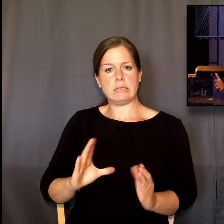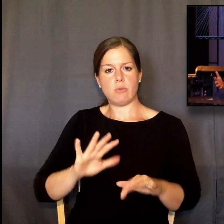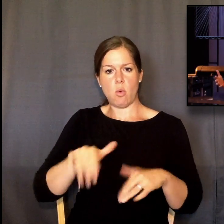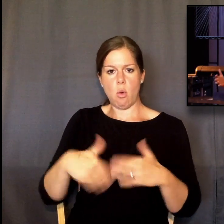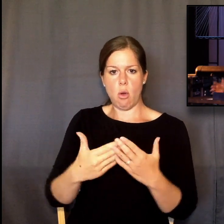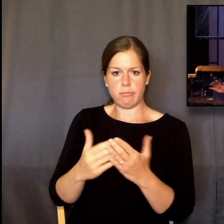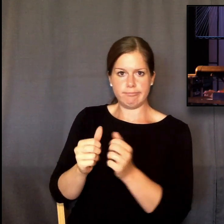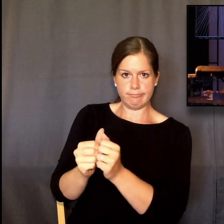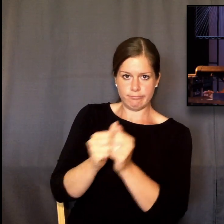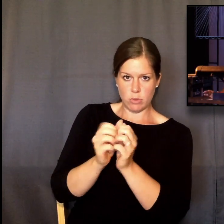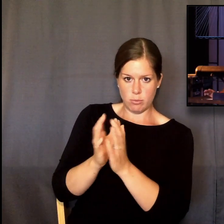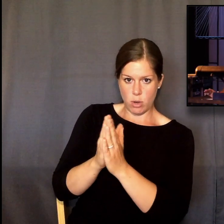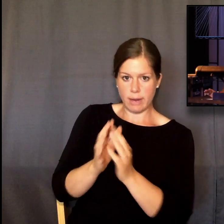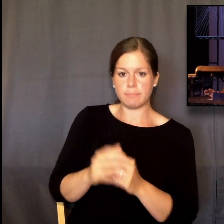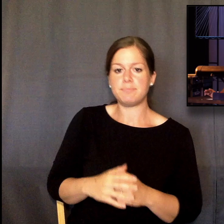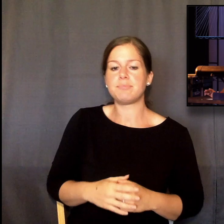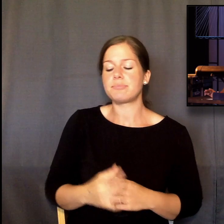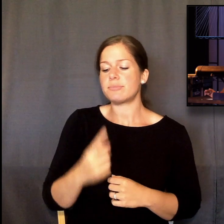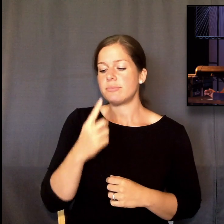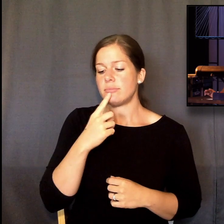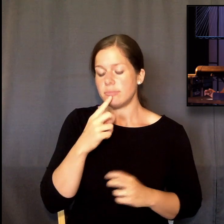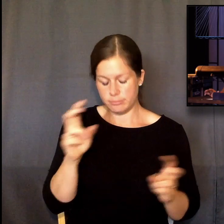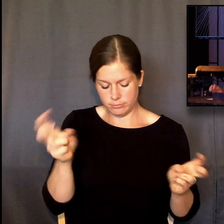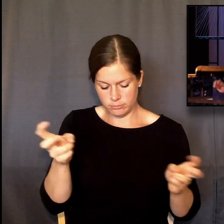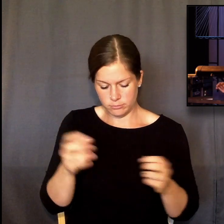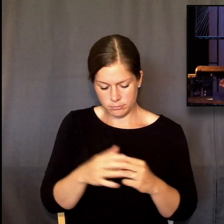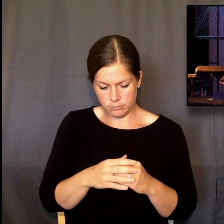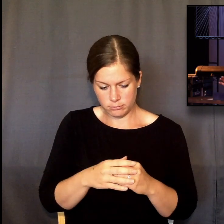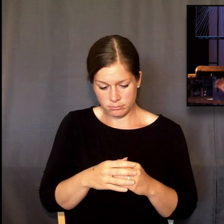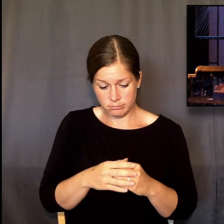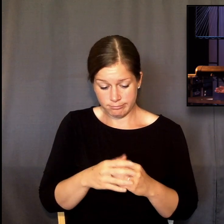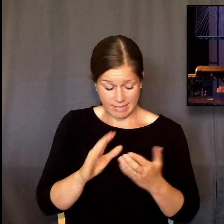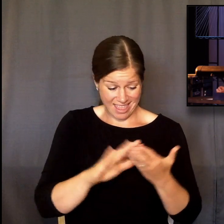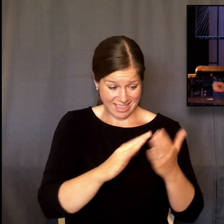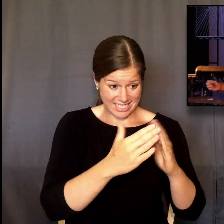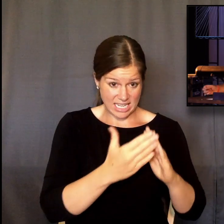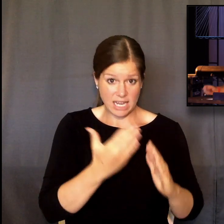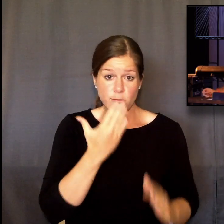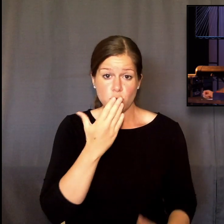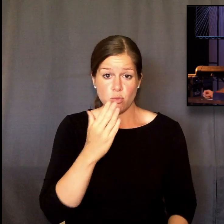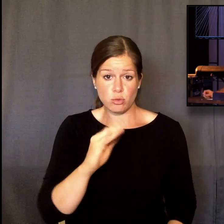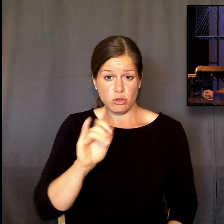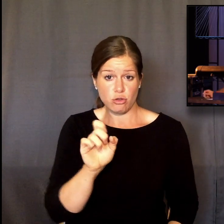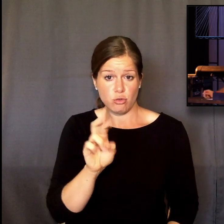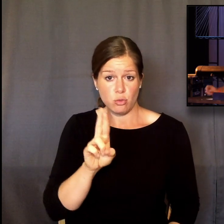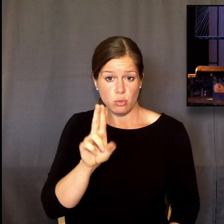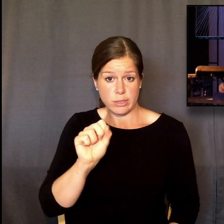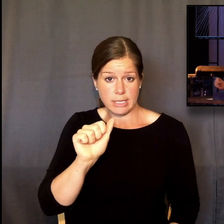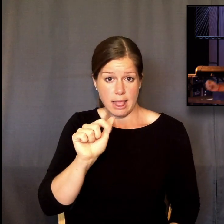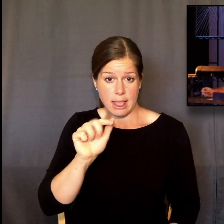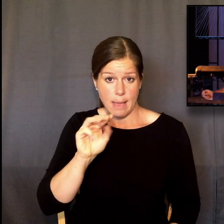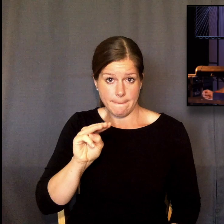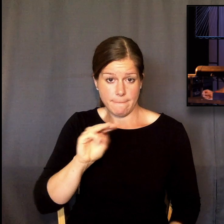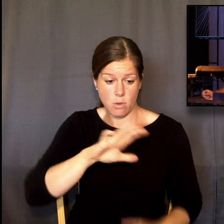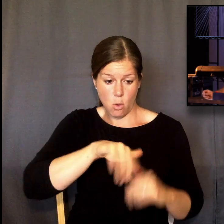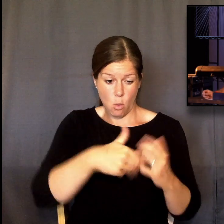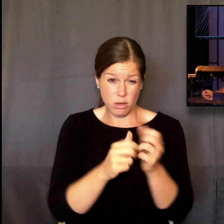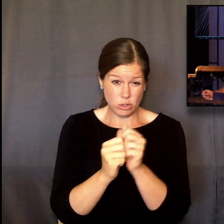quote, in the city of Jerusalem, there were gathered together against your holy servant Jesus, whom you anointed,